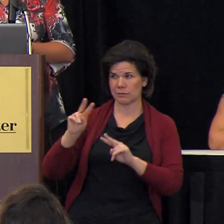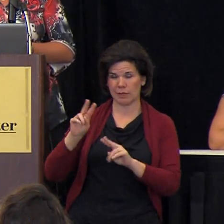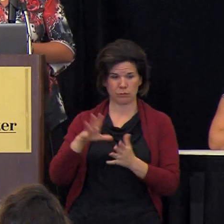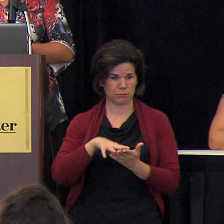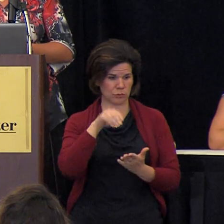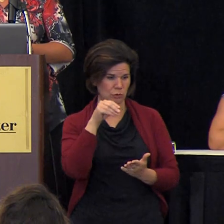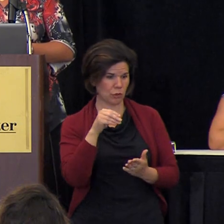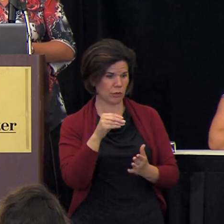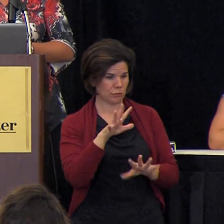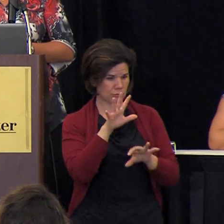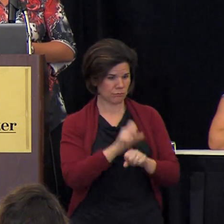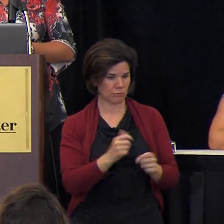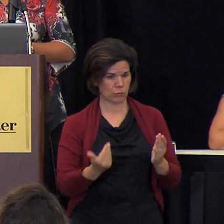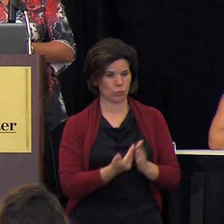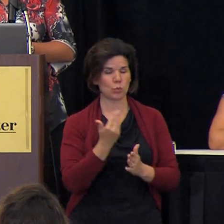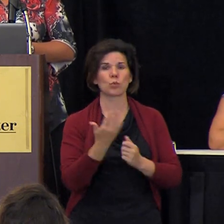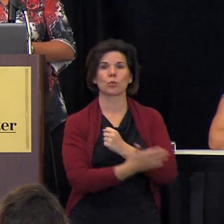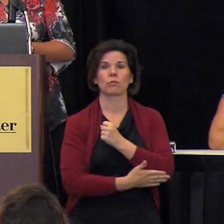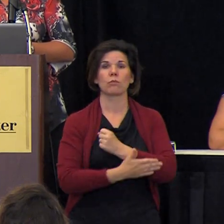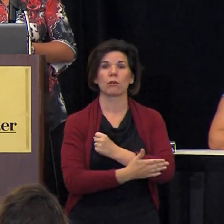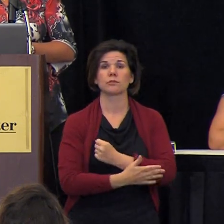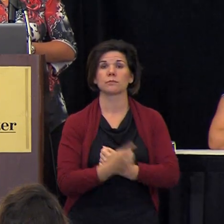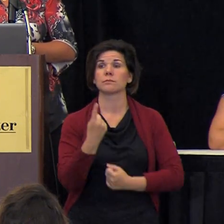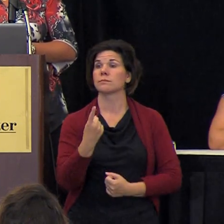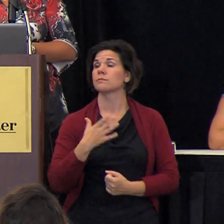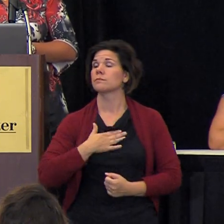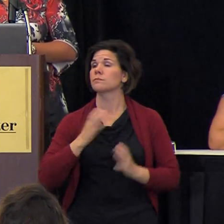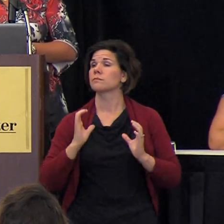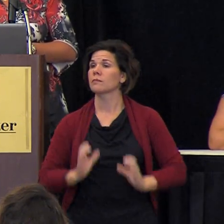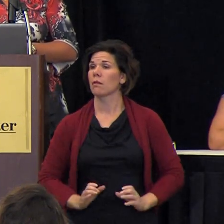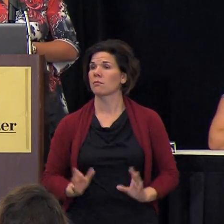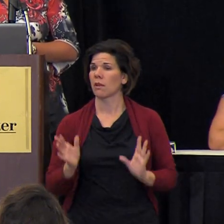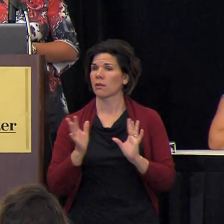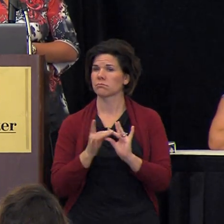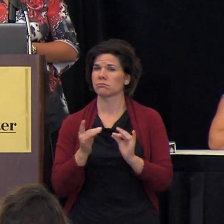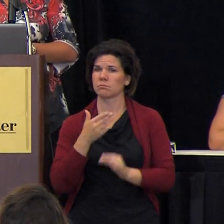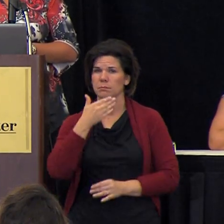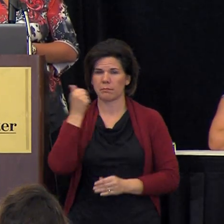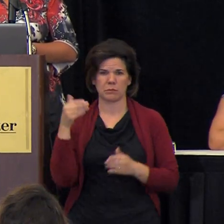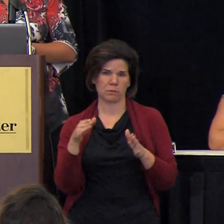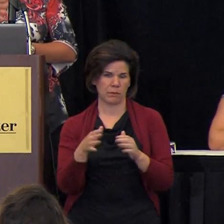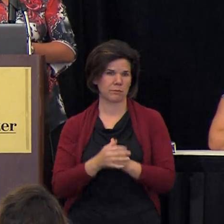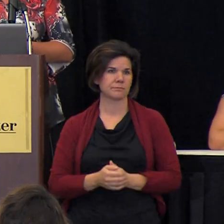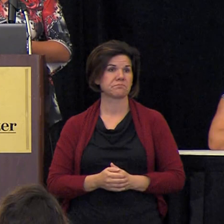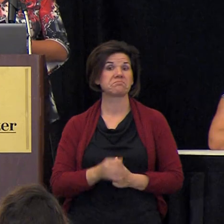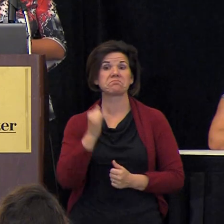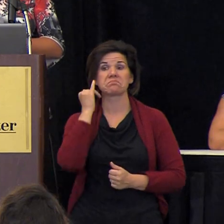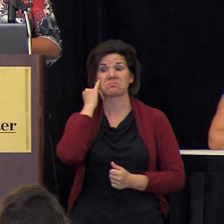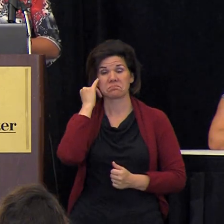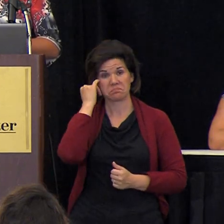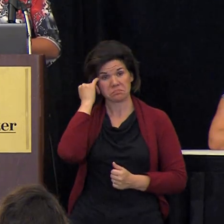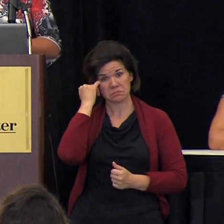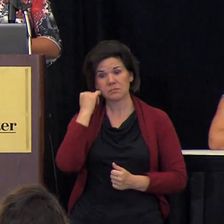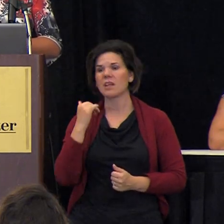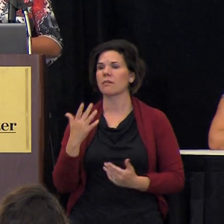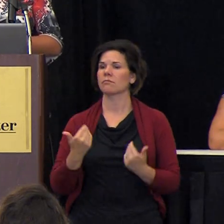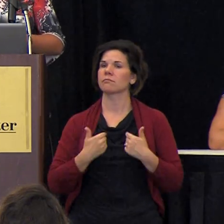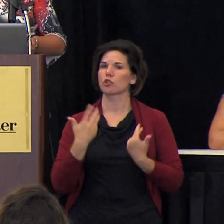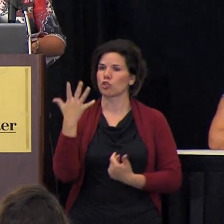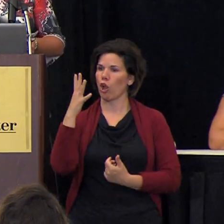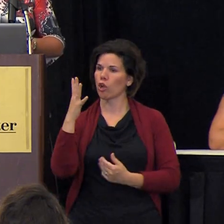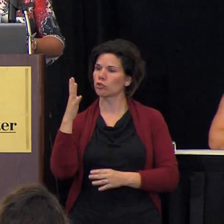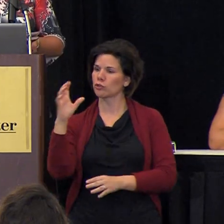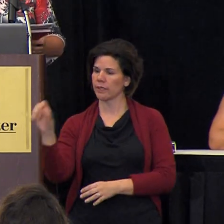adjust to the new country and um one of my clients i think said it best um where if you replant the young tree it'll